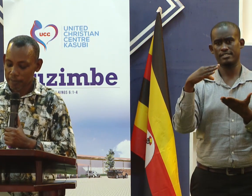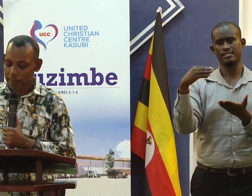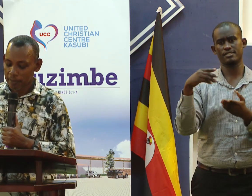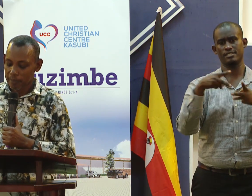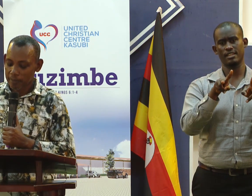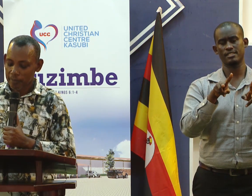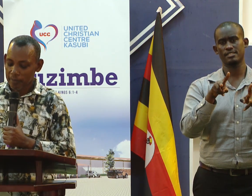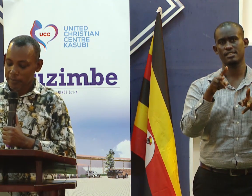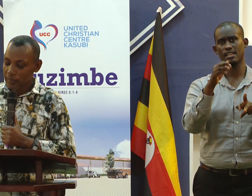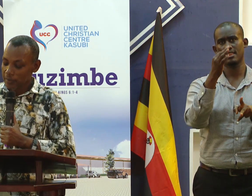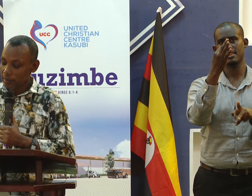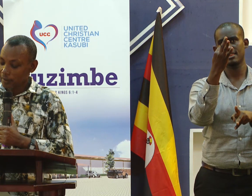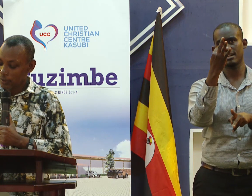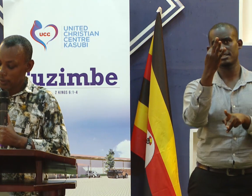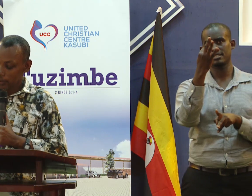Genesis 39.